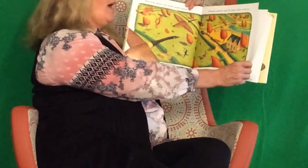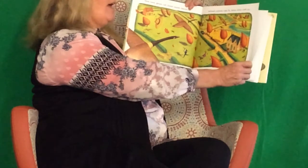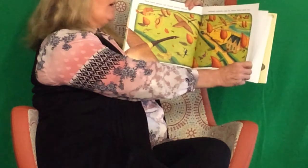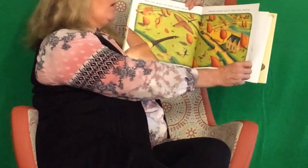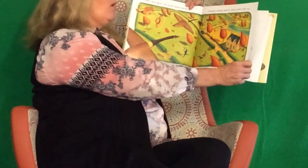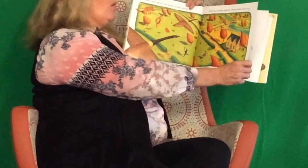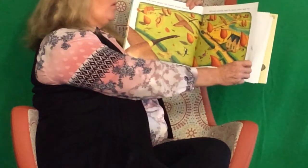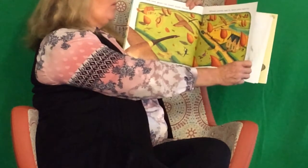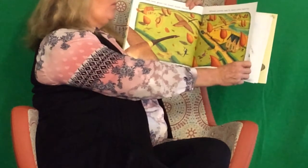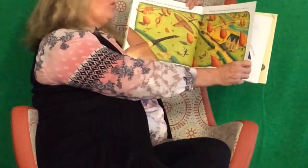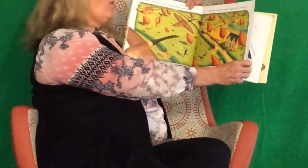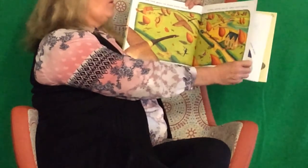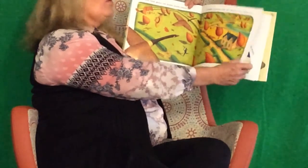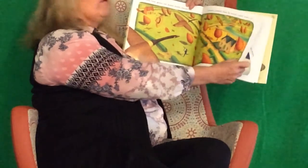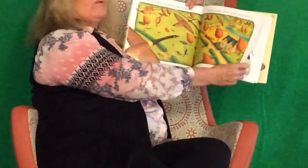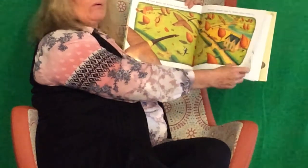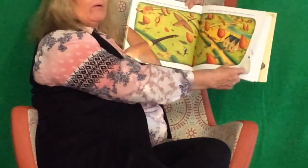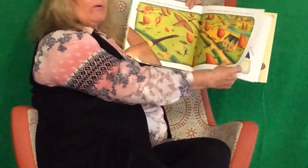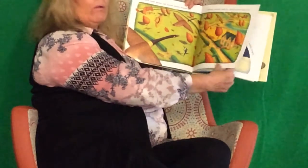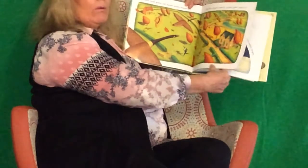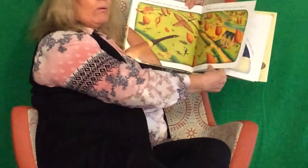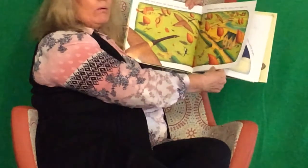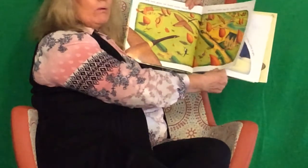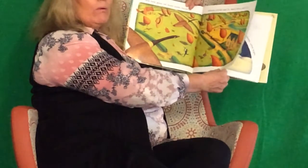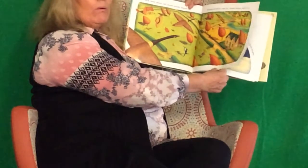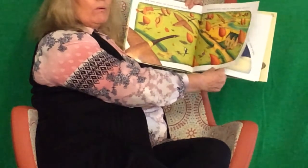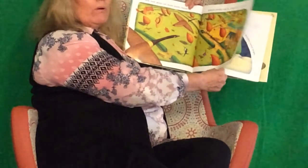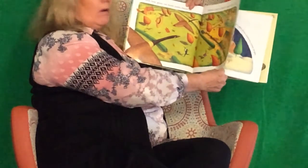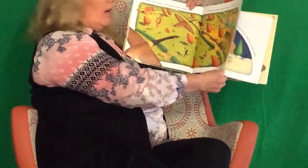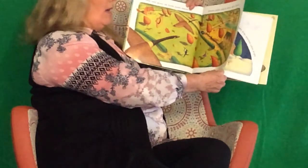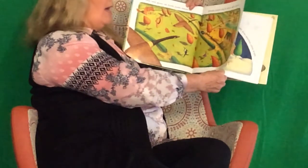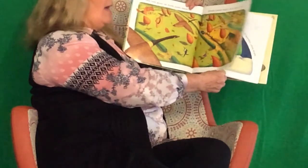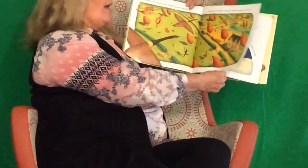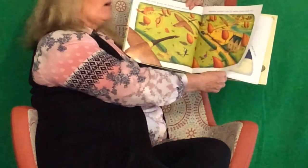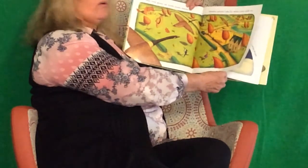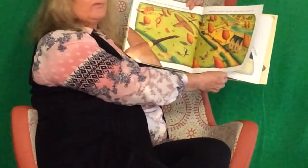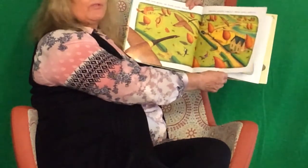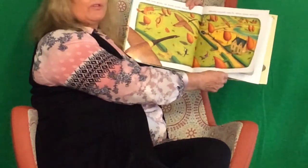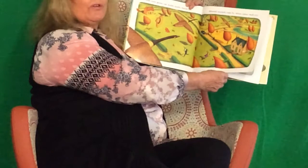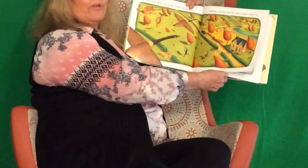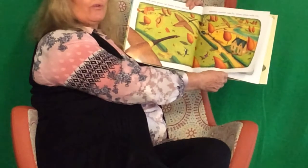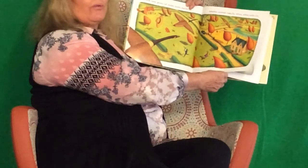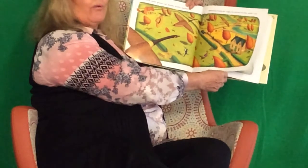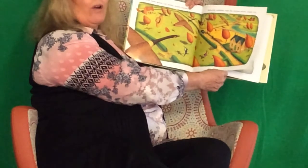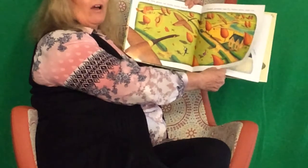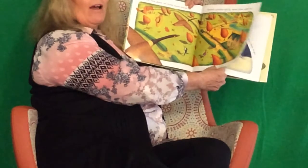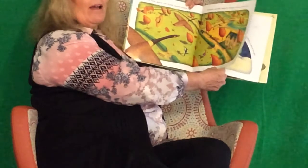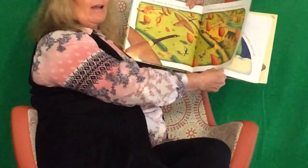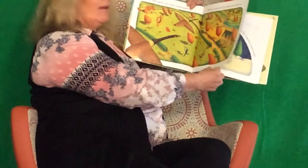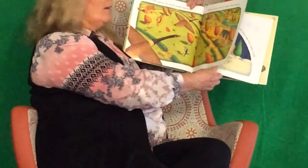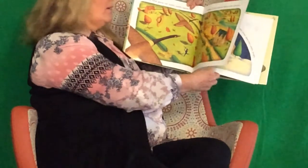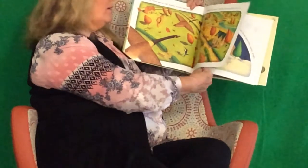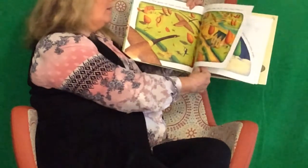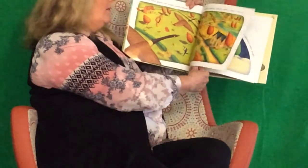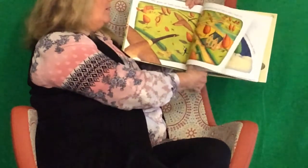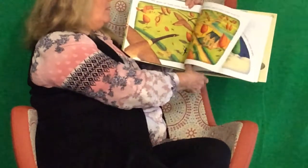fly. Ooh, ooh. Owls cry.